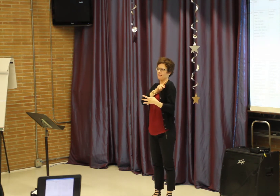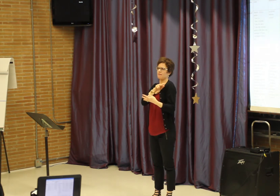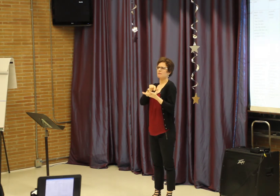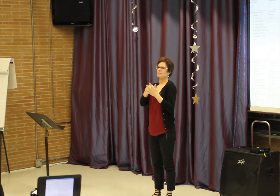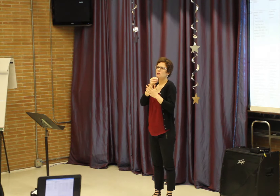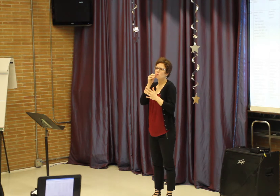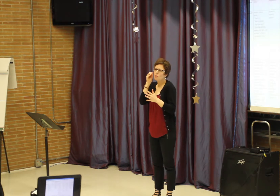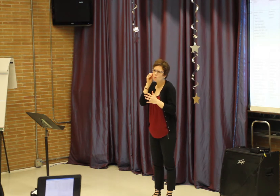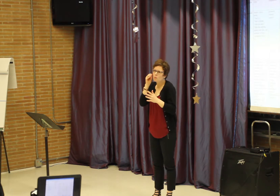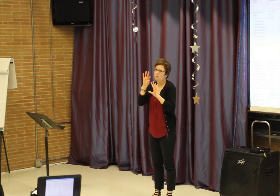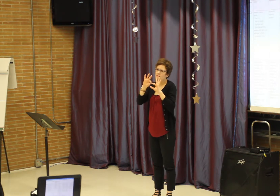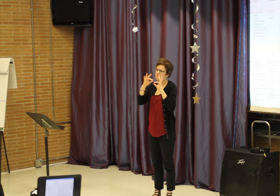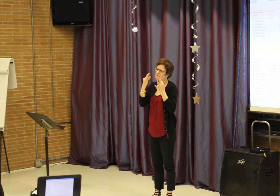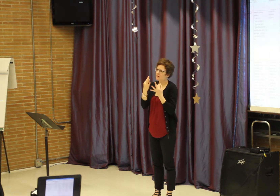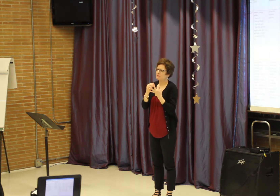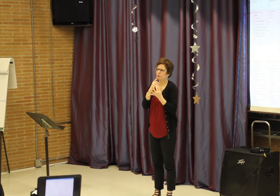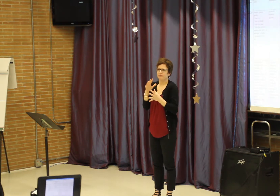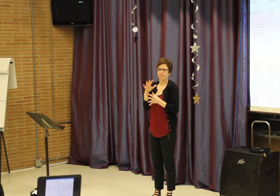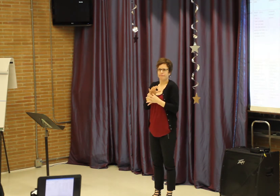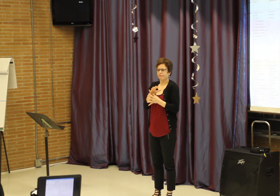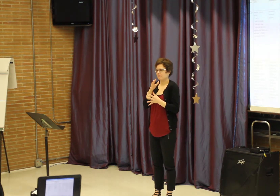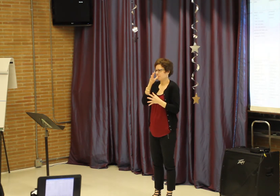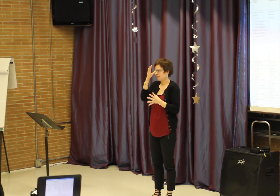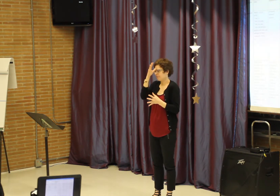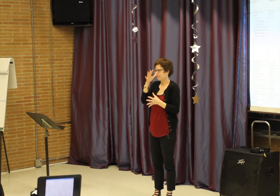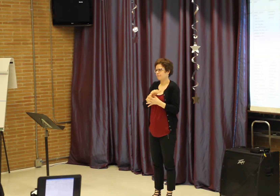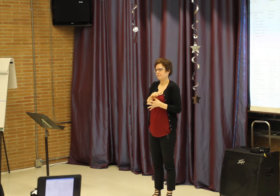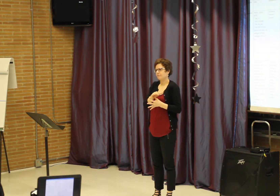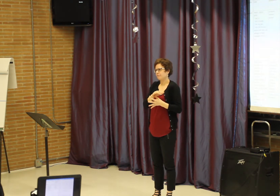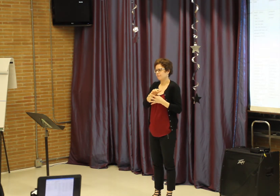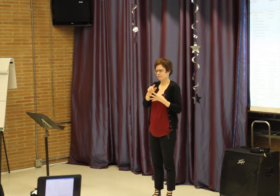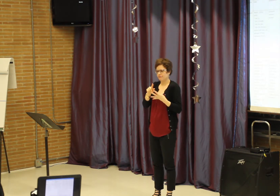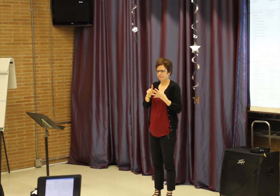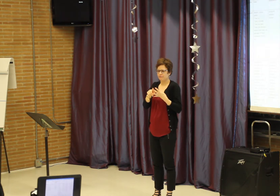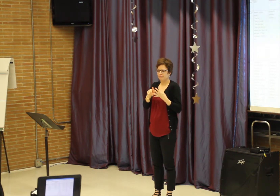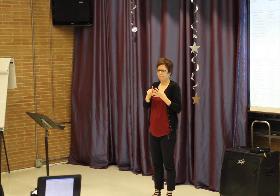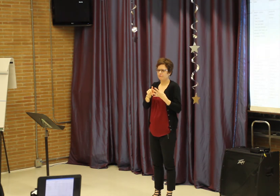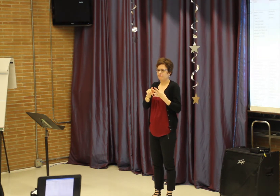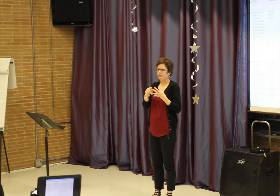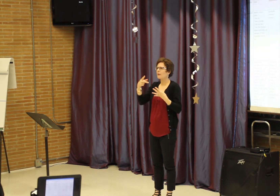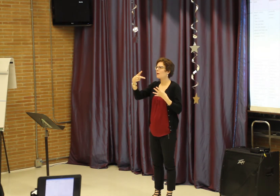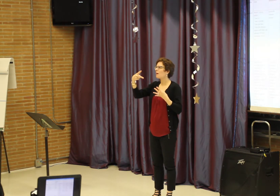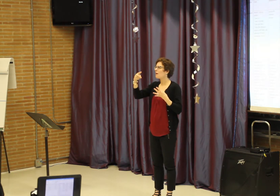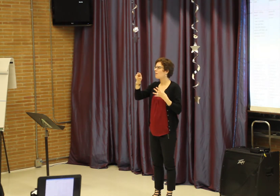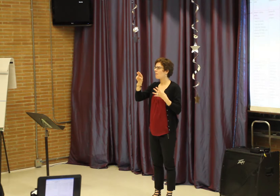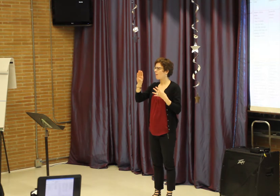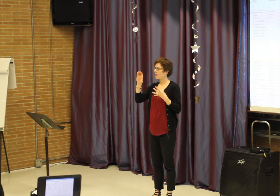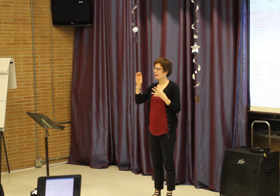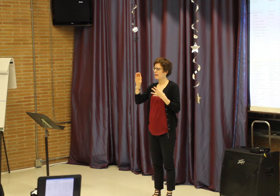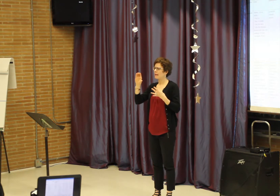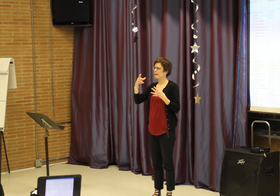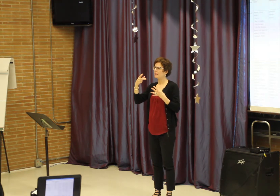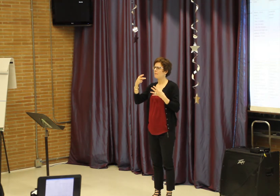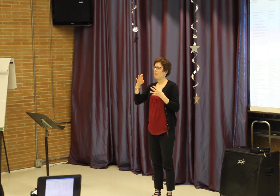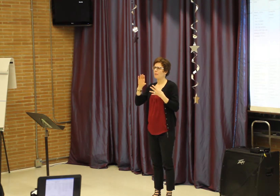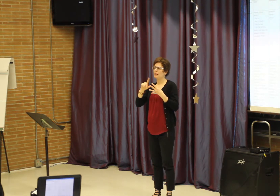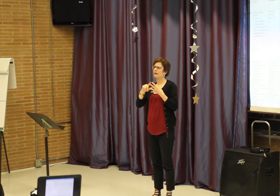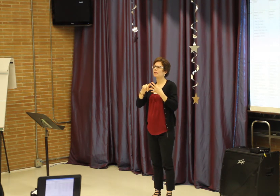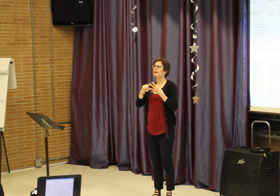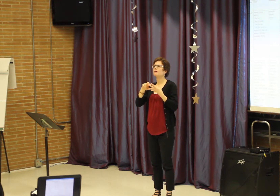focused on. The personal domain being one of them, so for family life this is critical. There's also the public